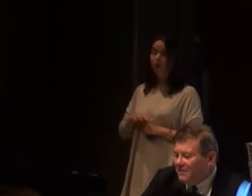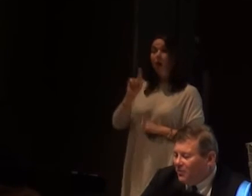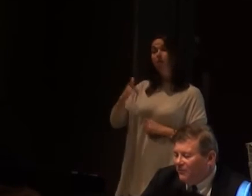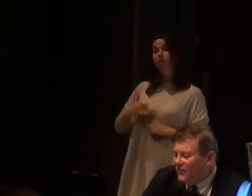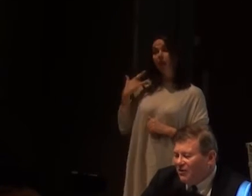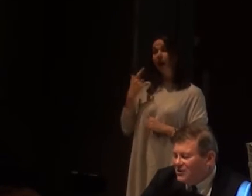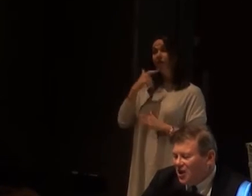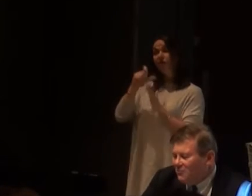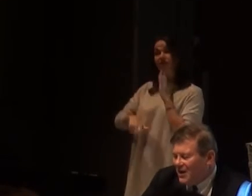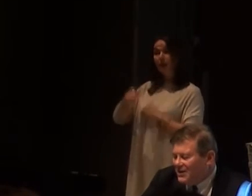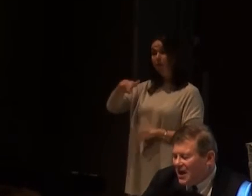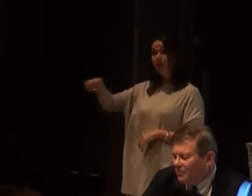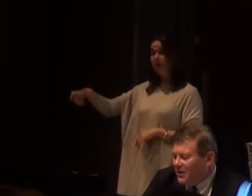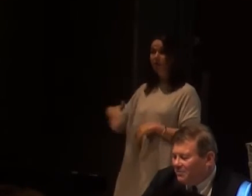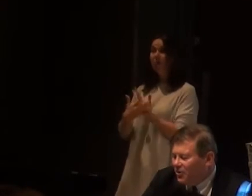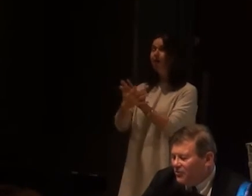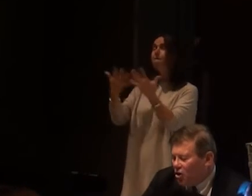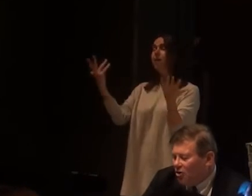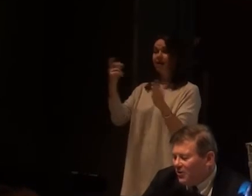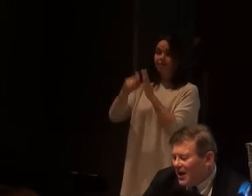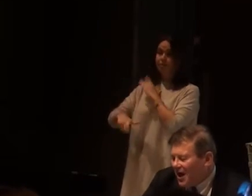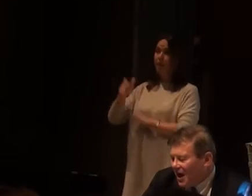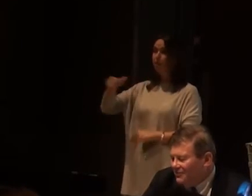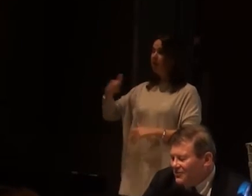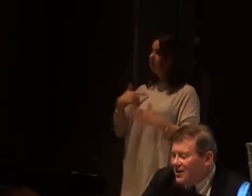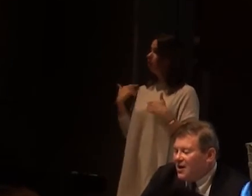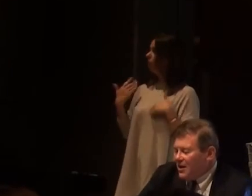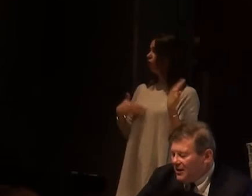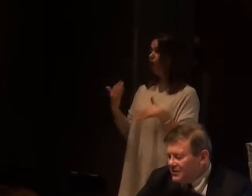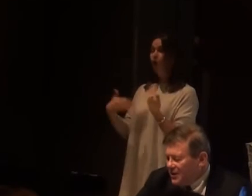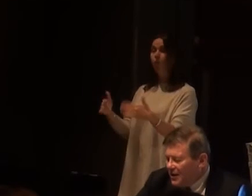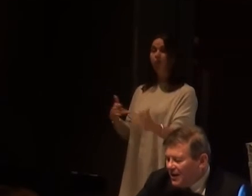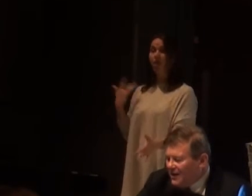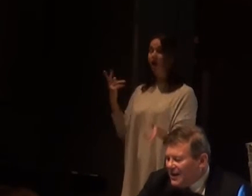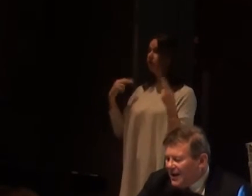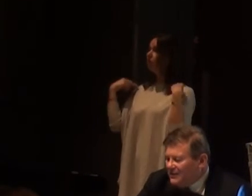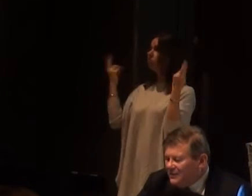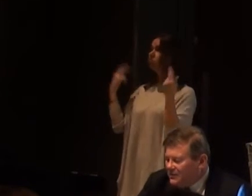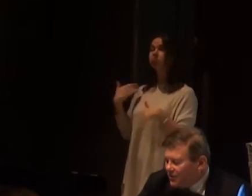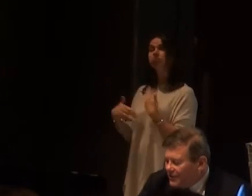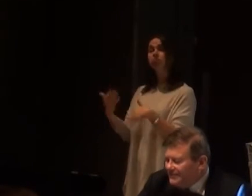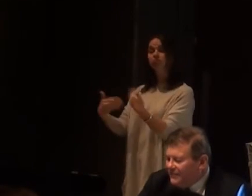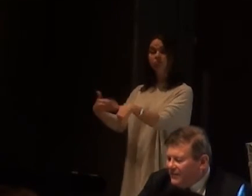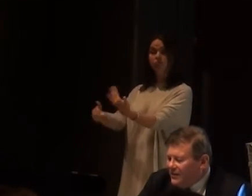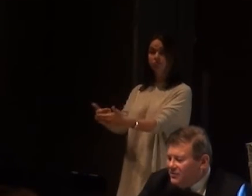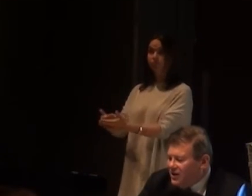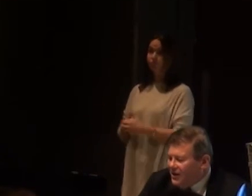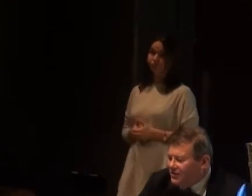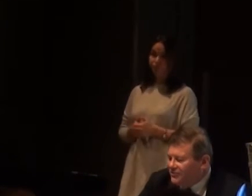disabled people. There are so many disabled people who've got on with their lives. And yet, sorry,